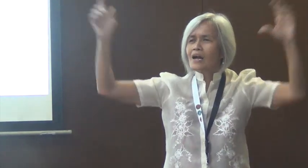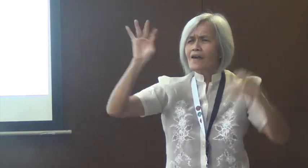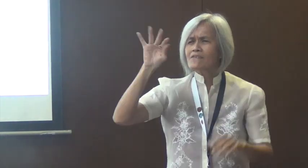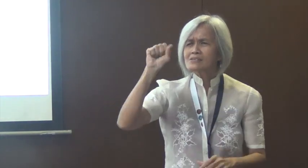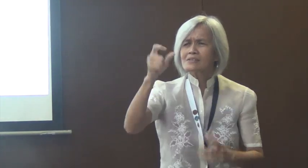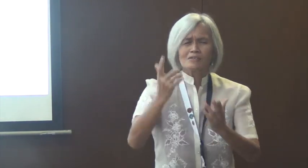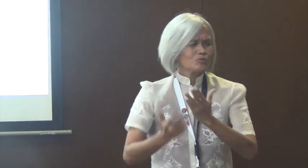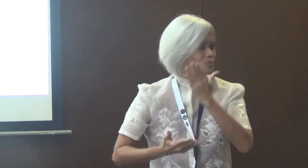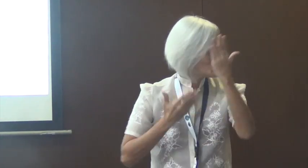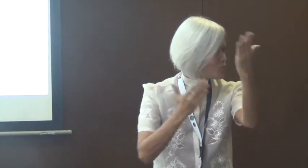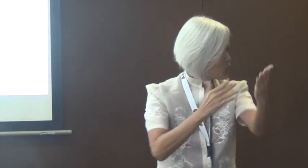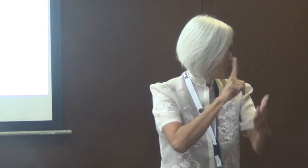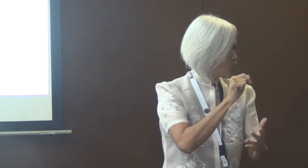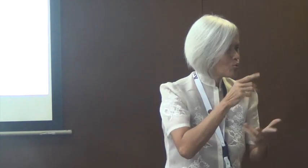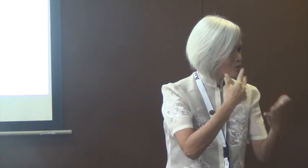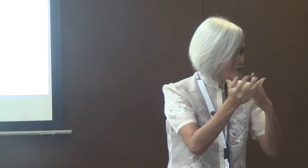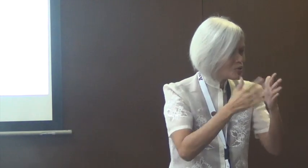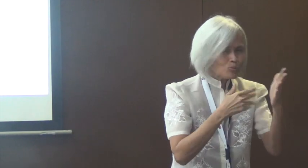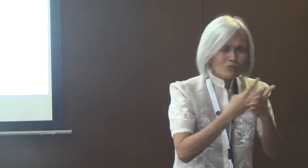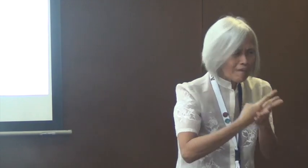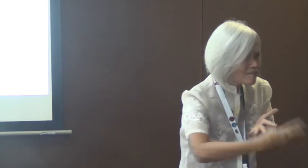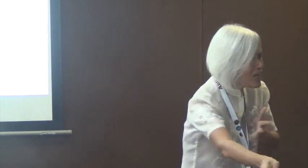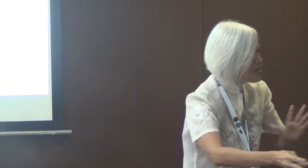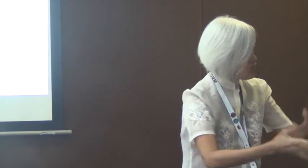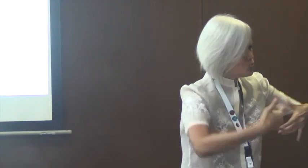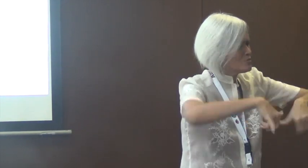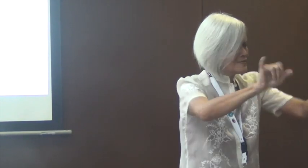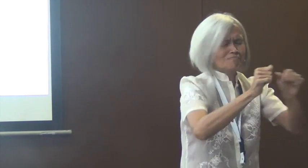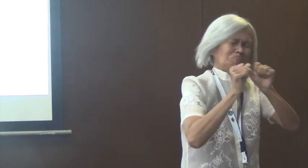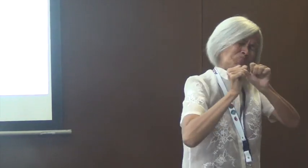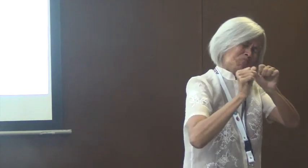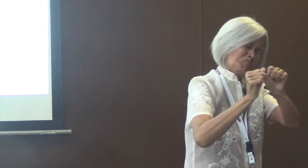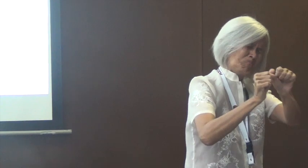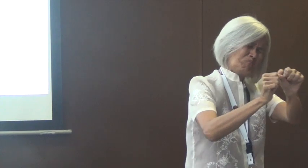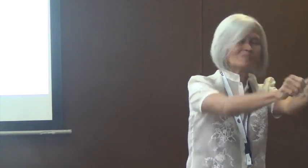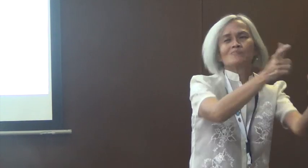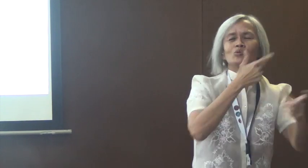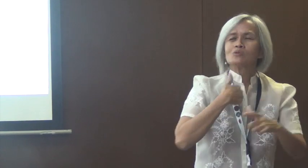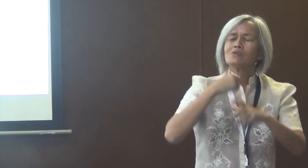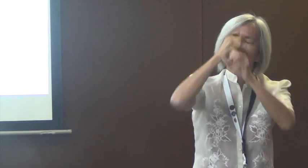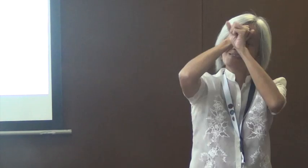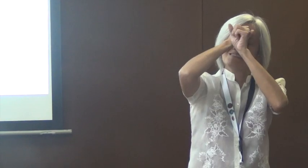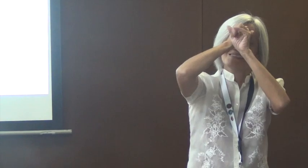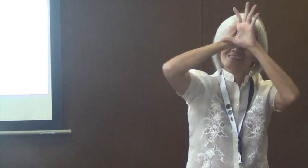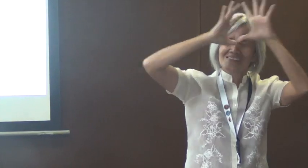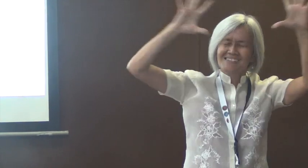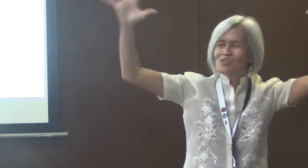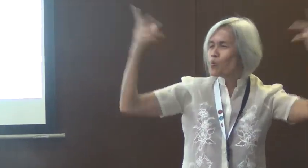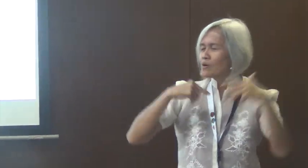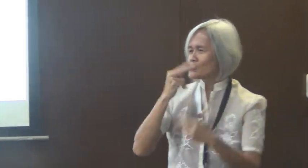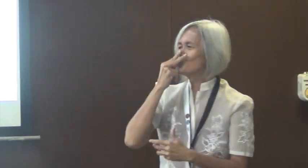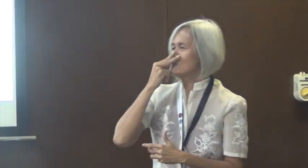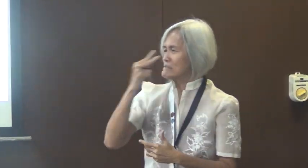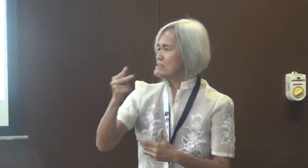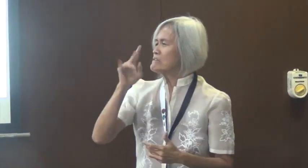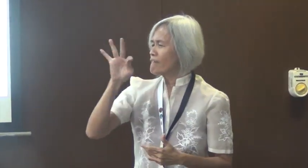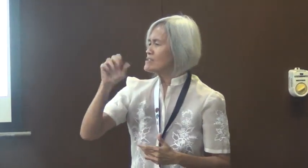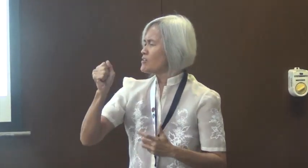of the community? What's the goal of FSL? And so studies, research has to continue. The